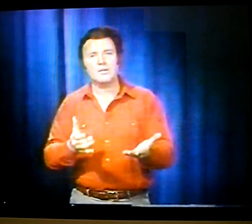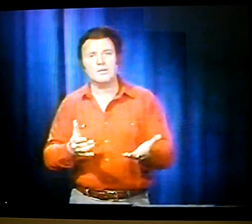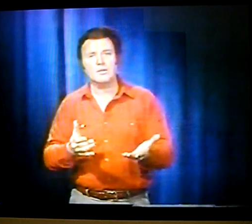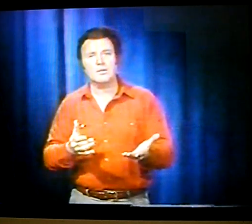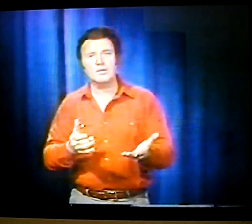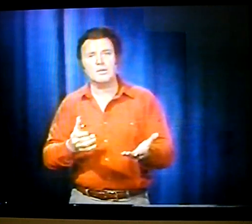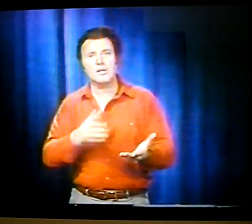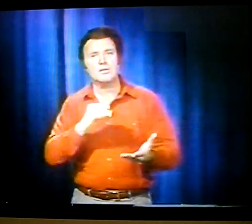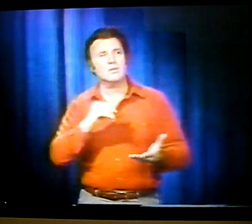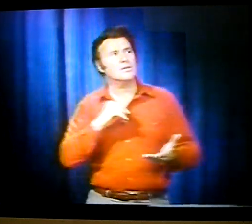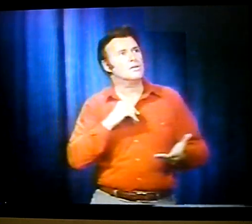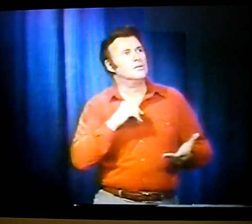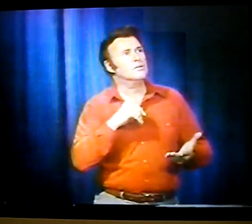He made a face at me just like that.